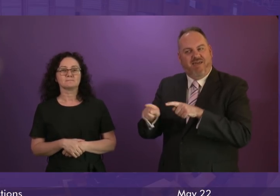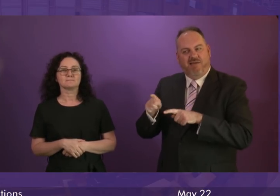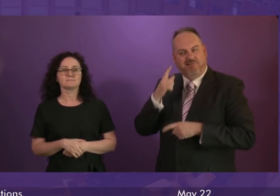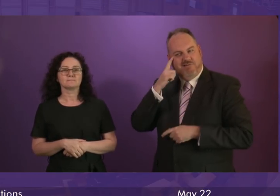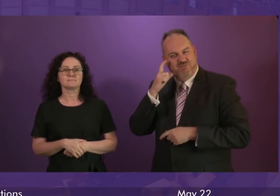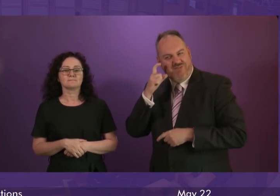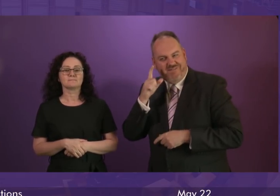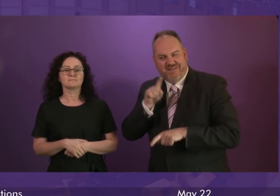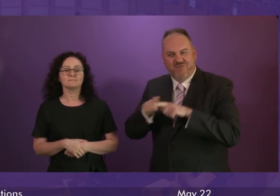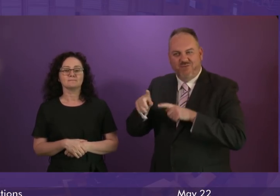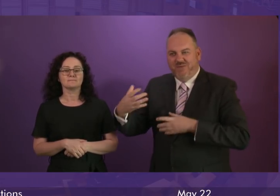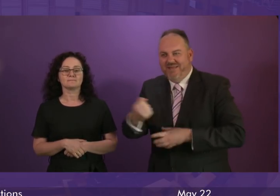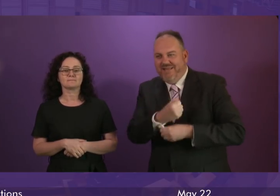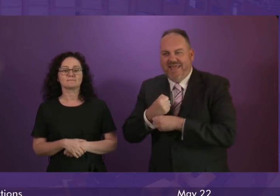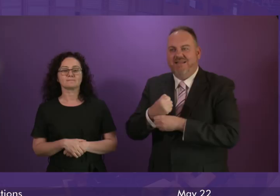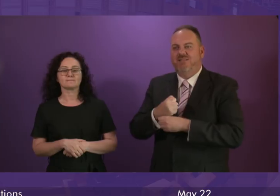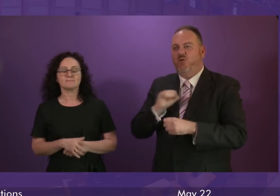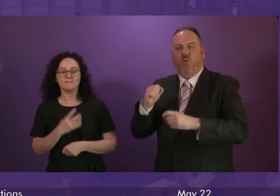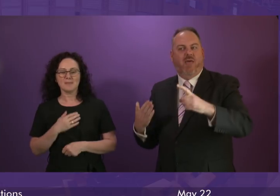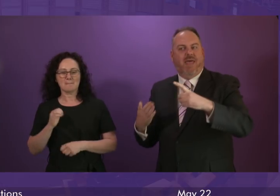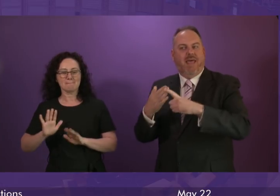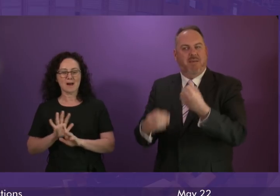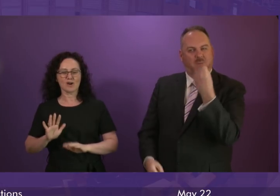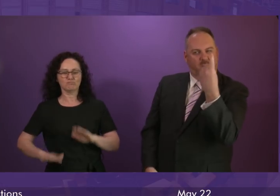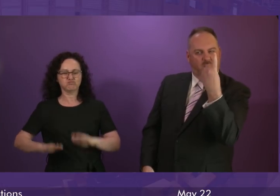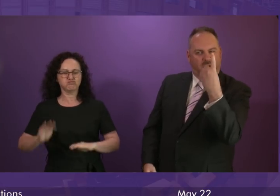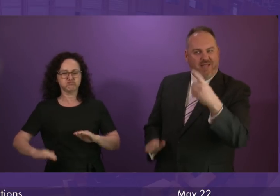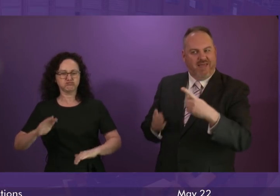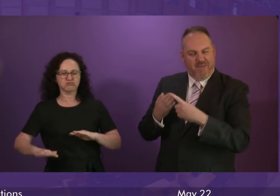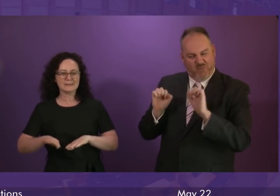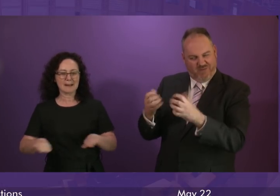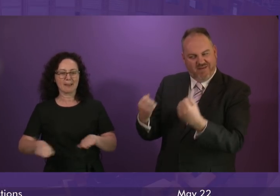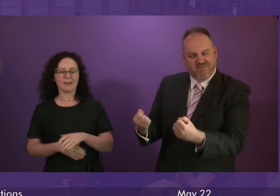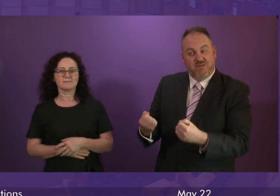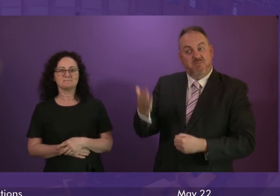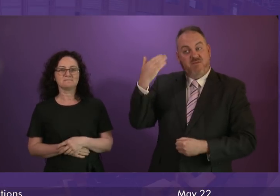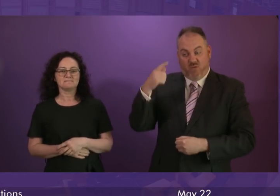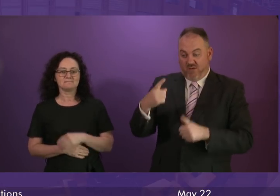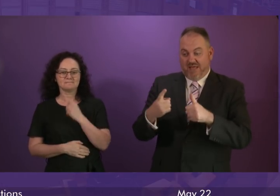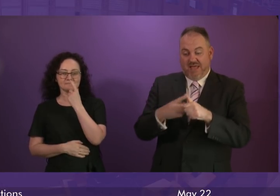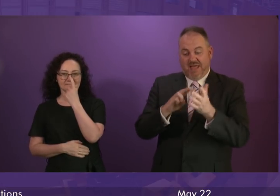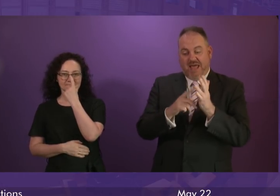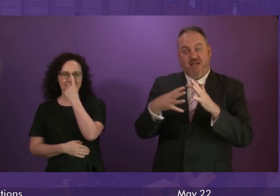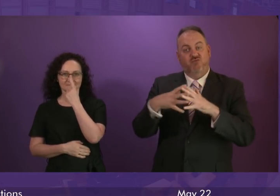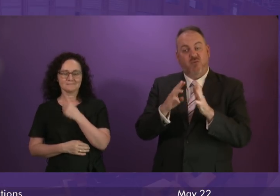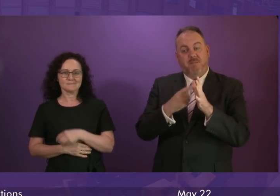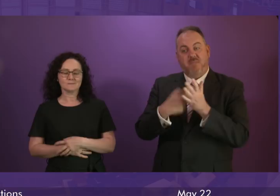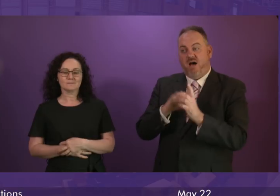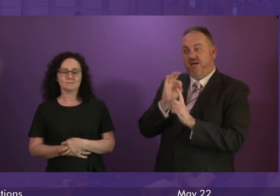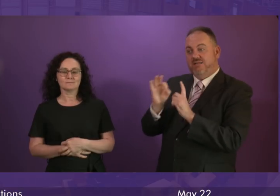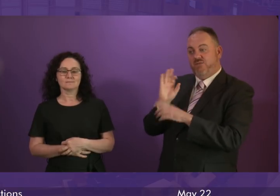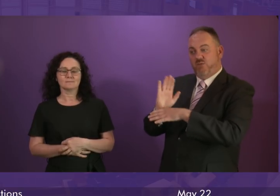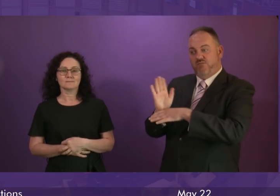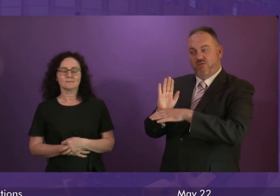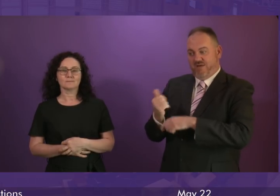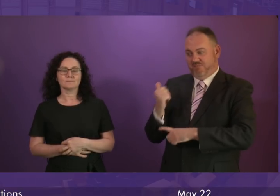to push for the only thing that she cares about. Now, as she confirmed on the Andrew Marr programme at the weekend, even if the UK